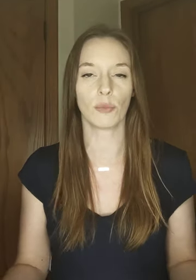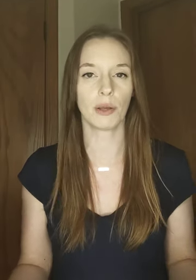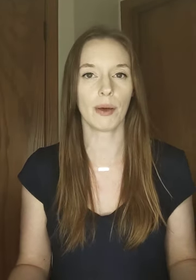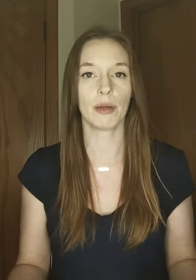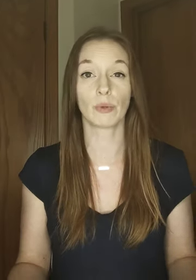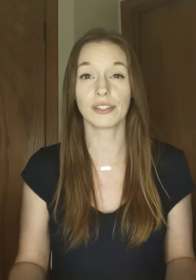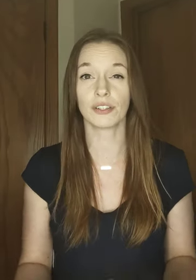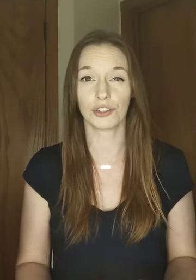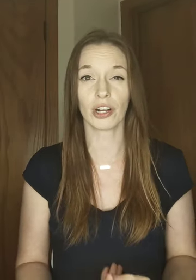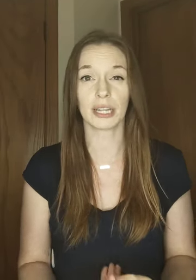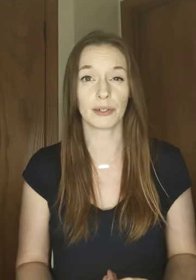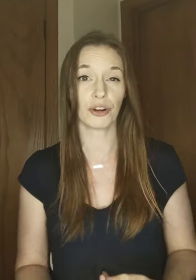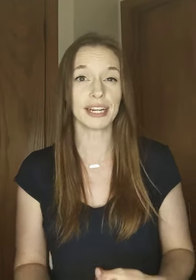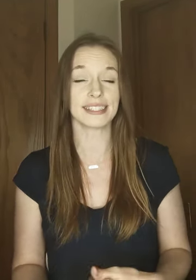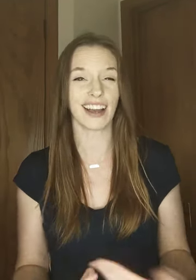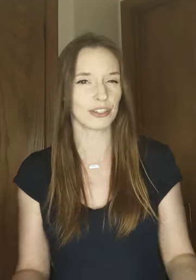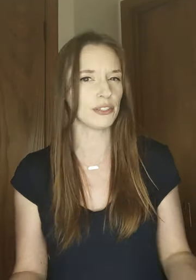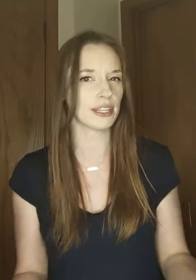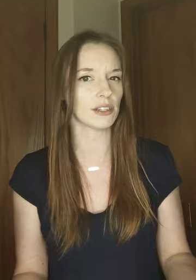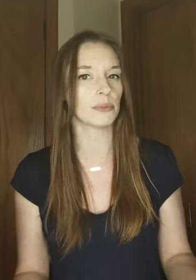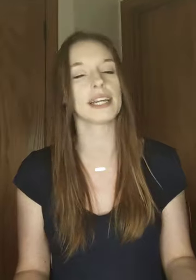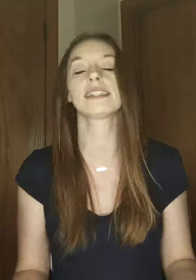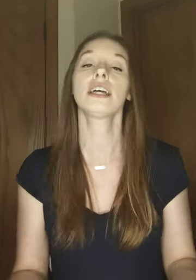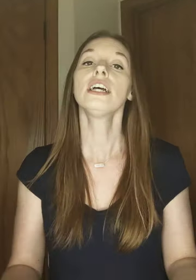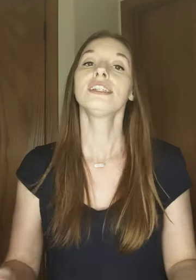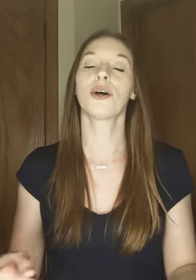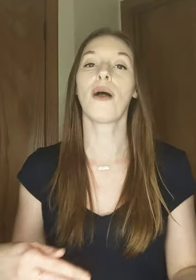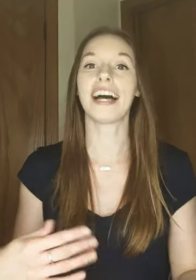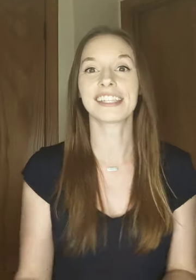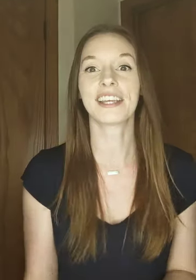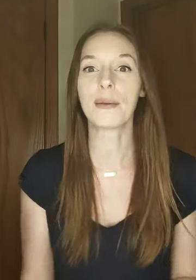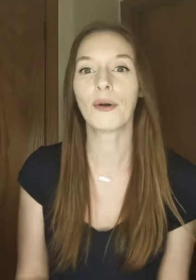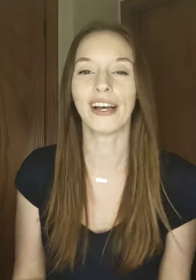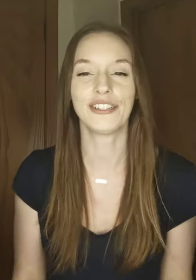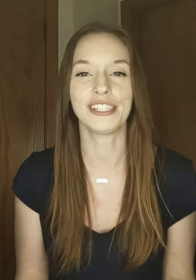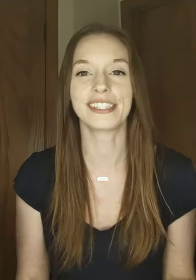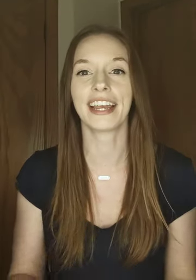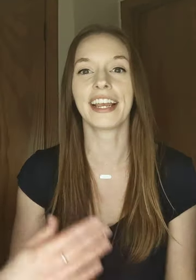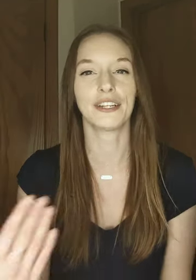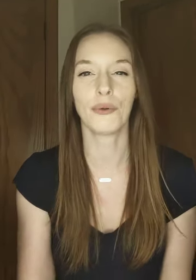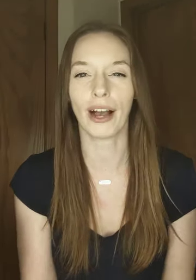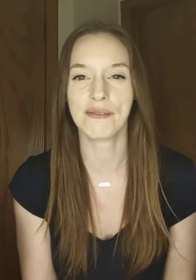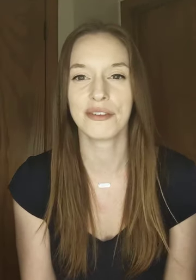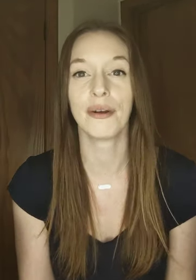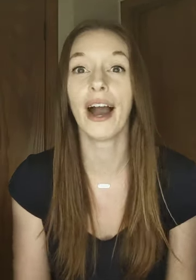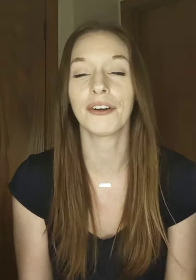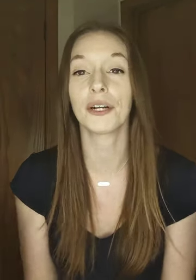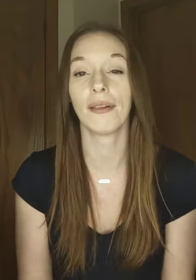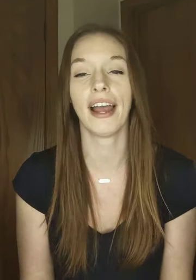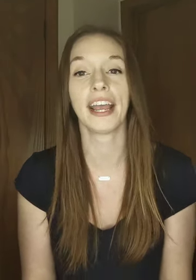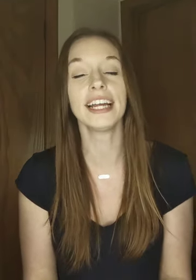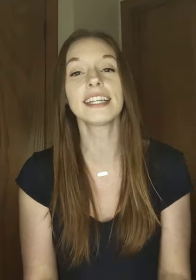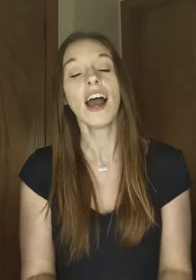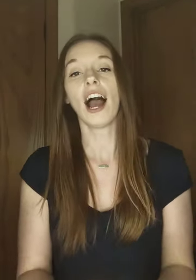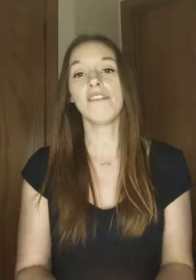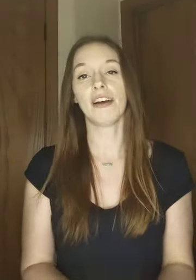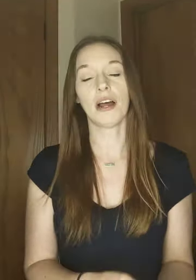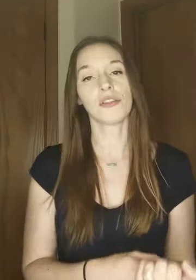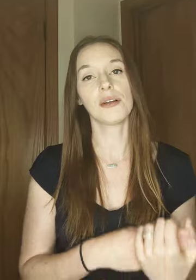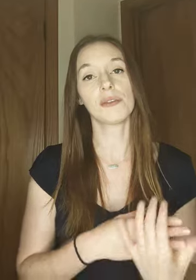so many women were still struggling with dryness after using lubricant so asking them questions like can you walk me through how you're applying it I found out that